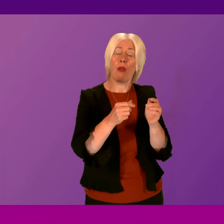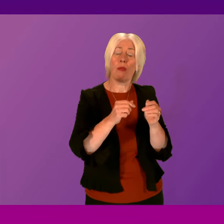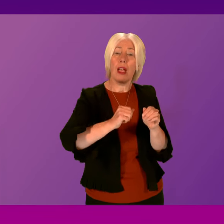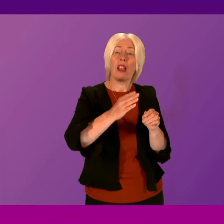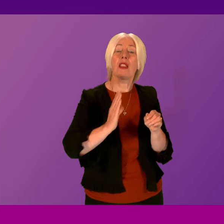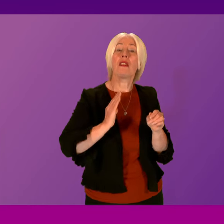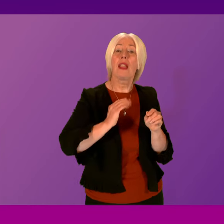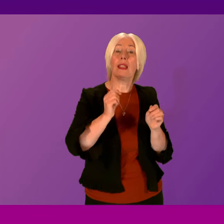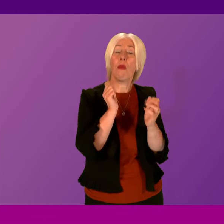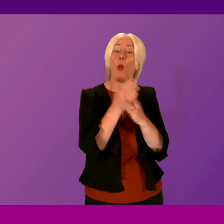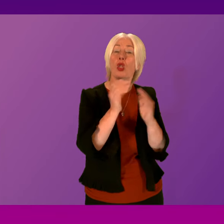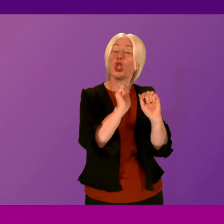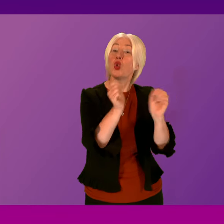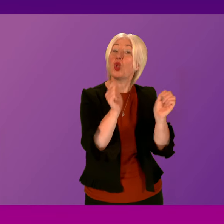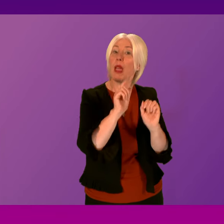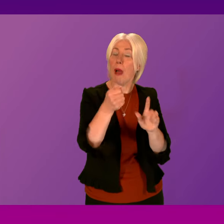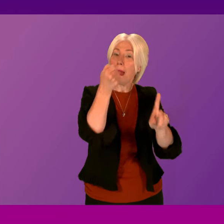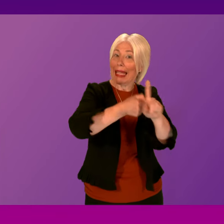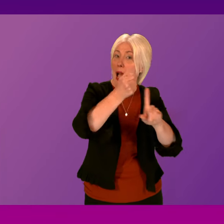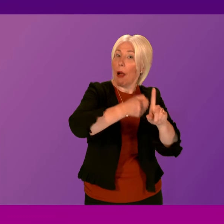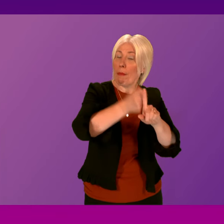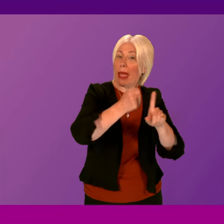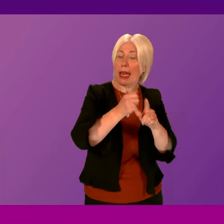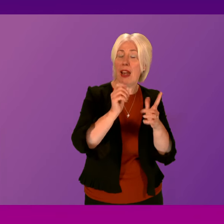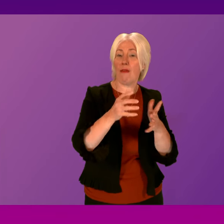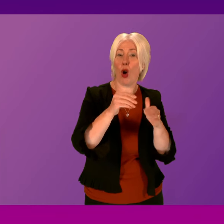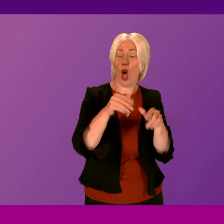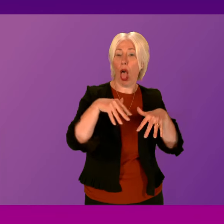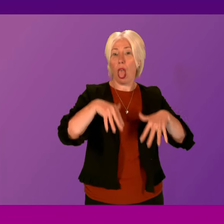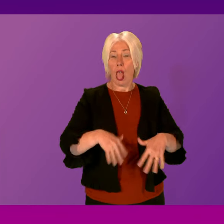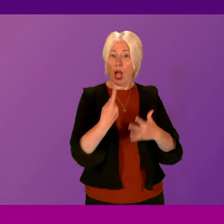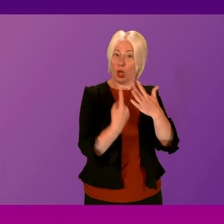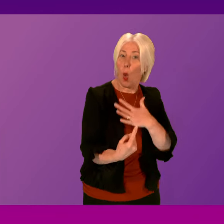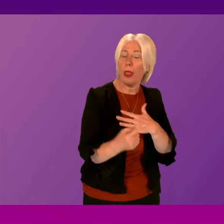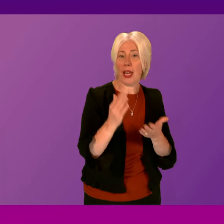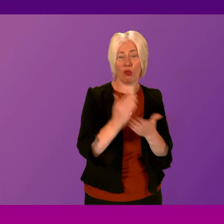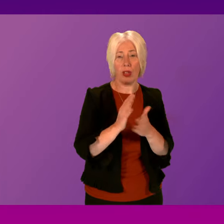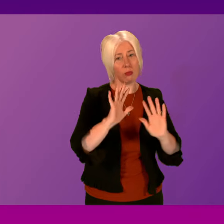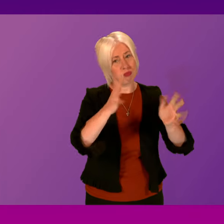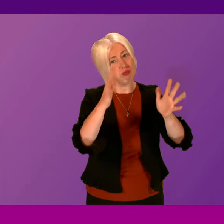Scotland for their incredible campaigning on the issue of loneliness. And can I also say...